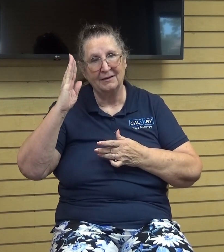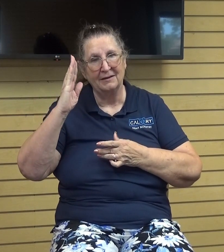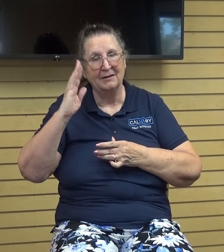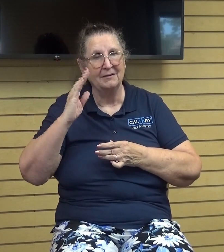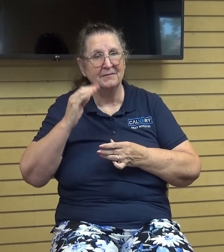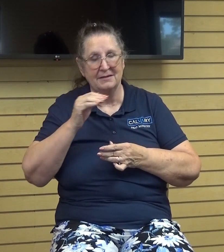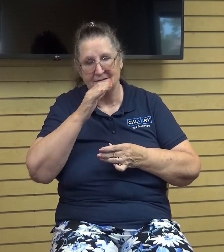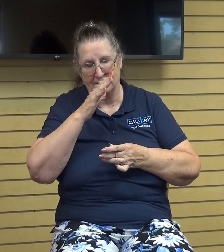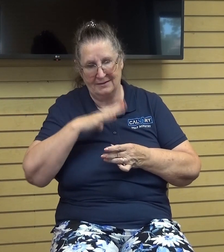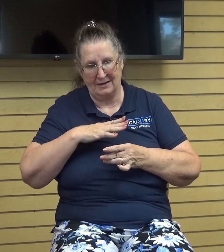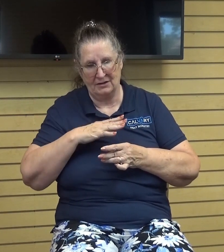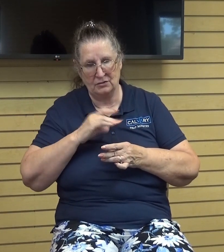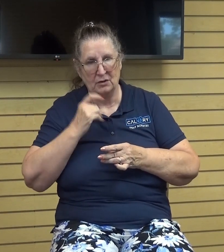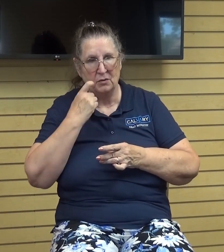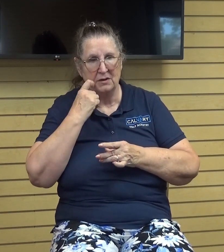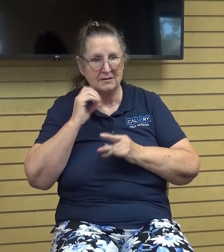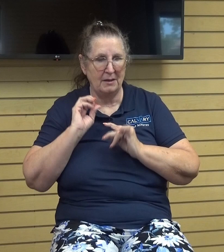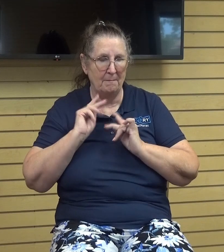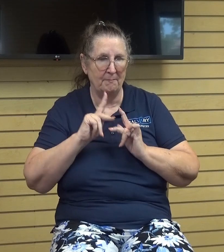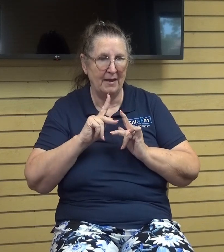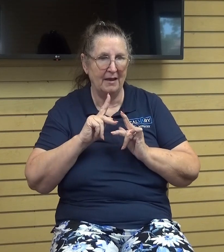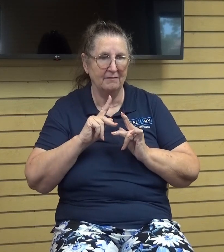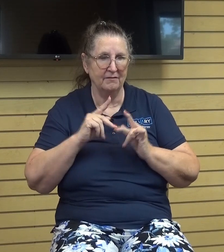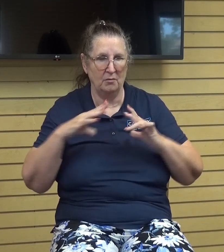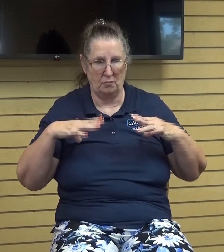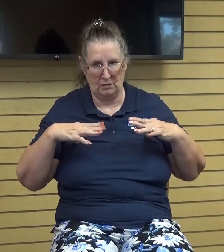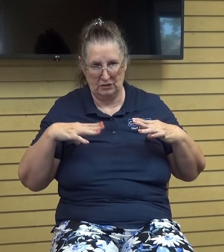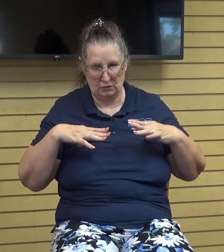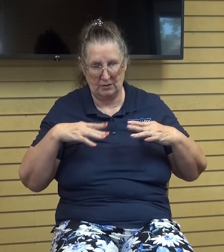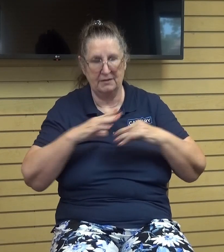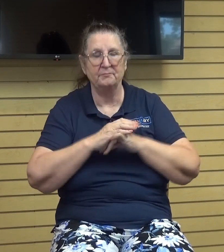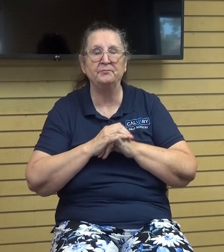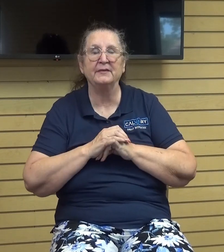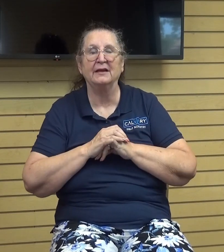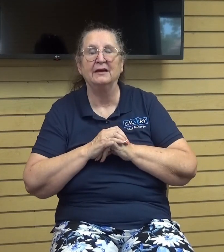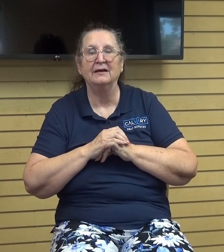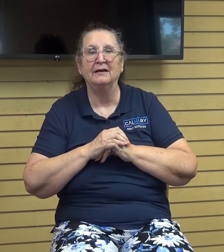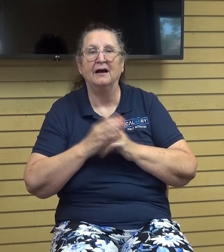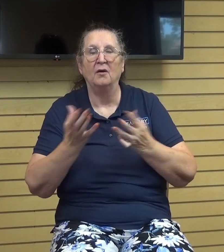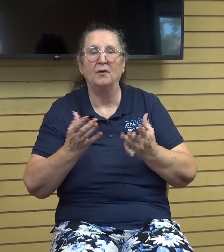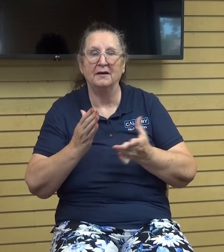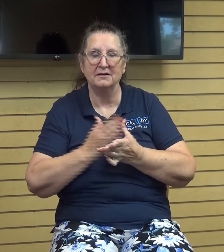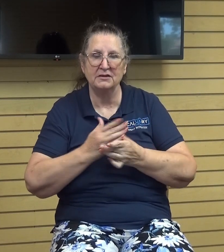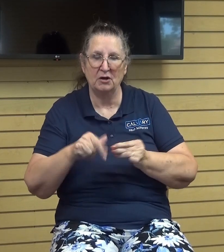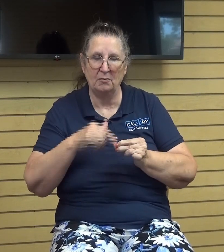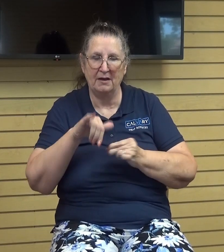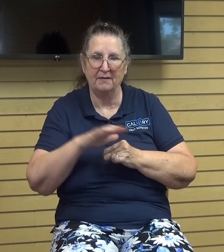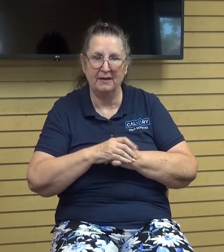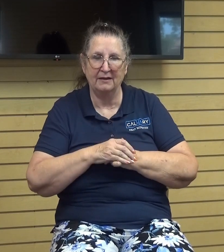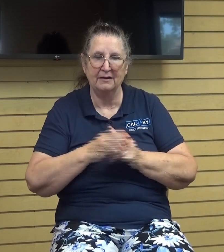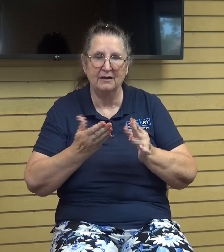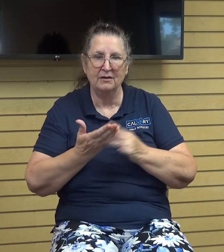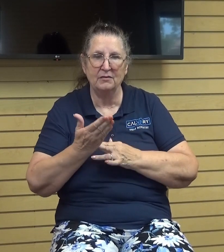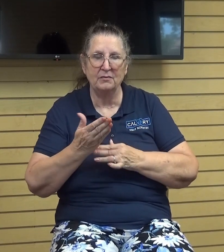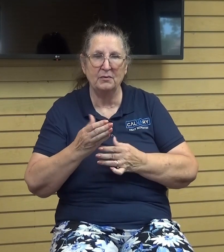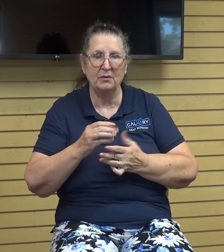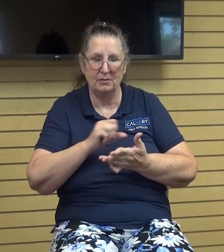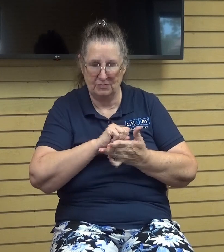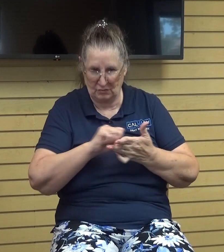just came back from the ladies retreat so i'm just going to kind of share about that and through scripture so um